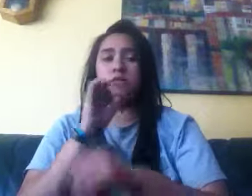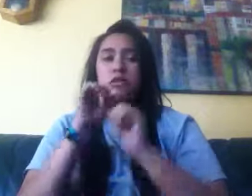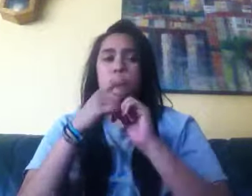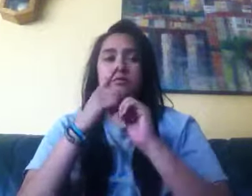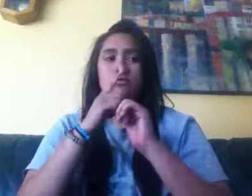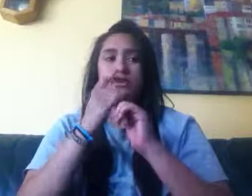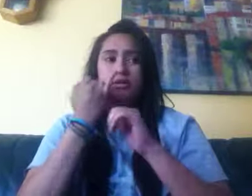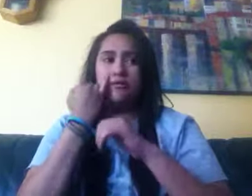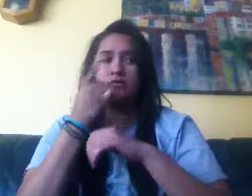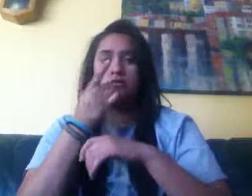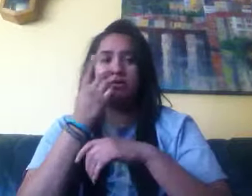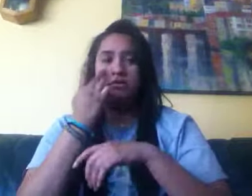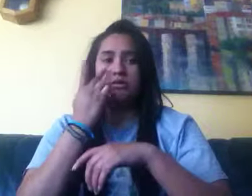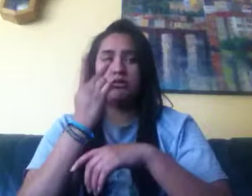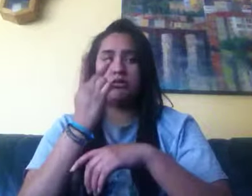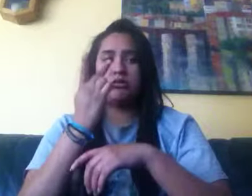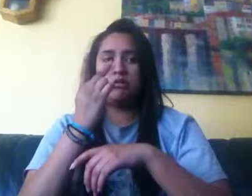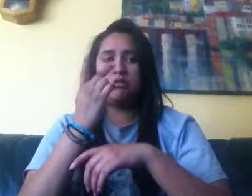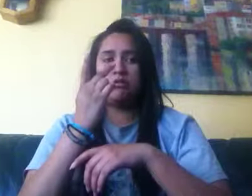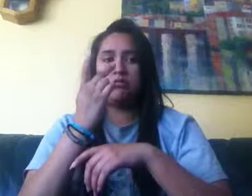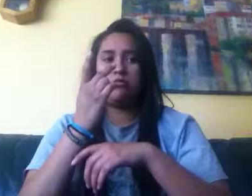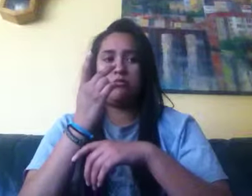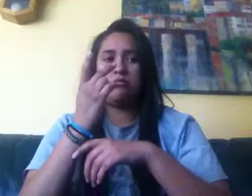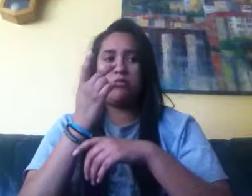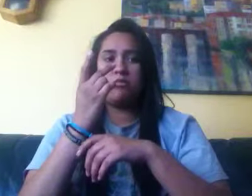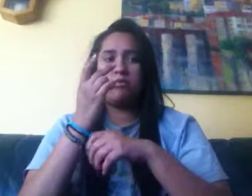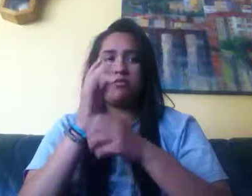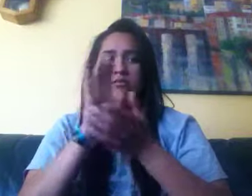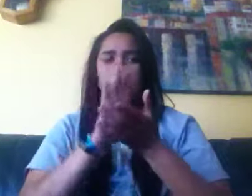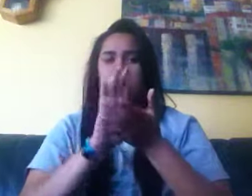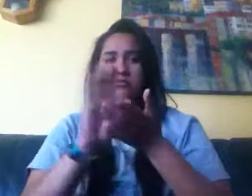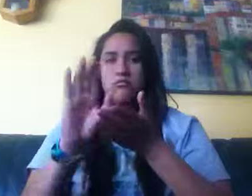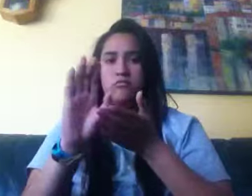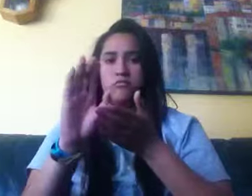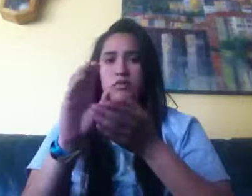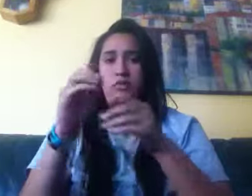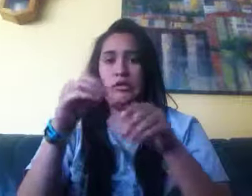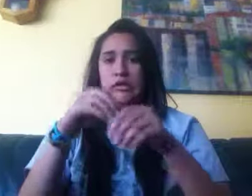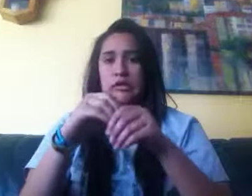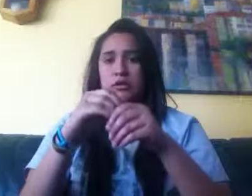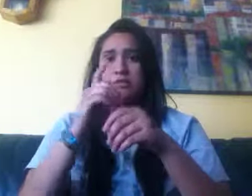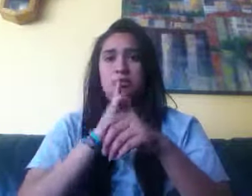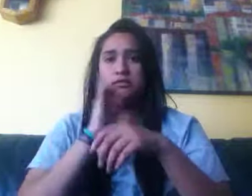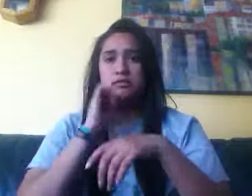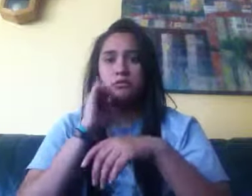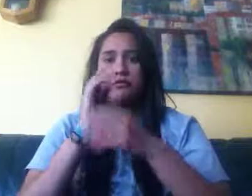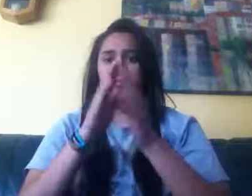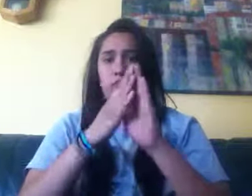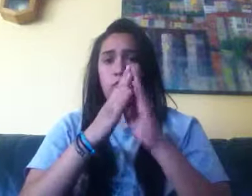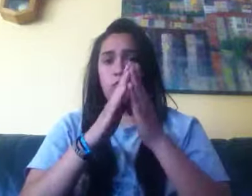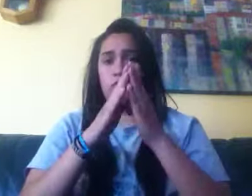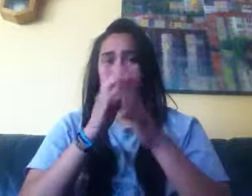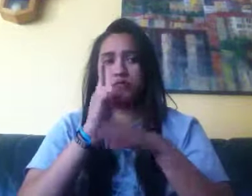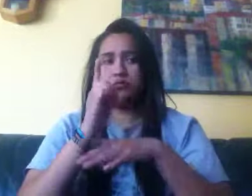But it'll be fine. Else we'll thaw it. We'll see. Yeah. Now, come on. This way to the North Mountain?